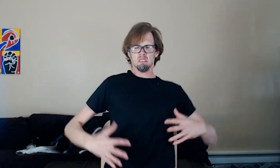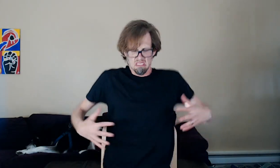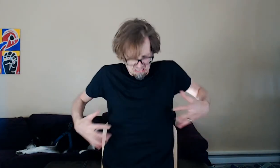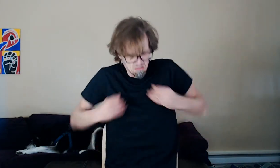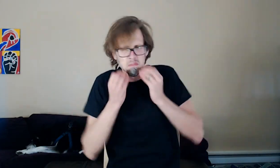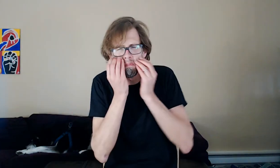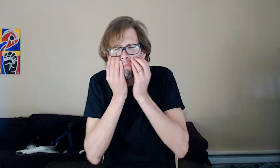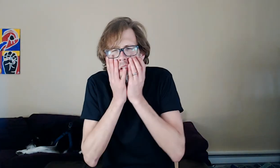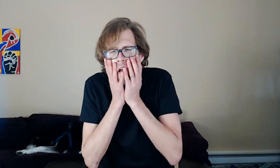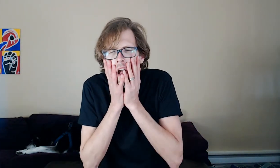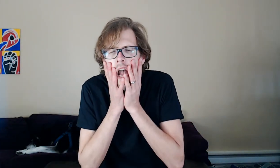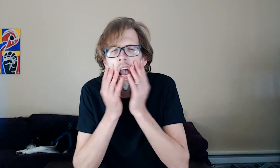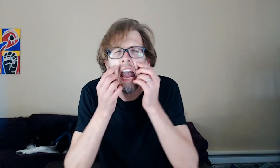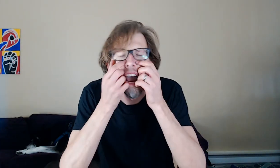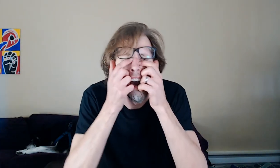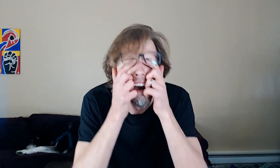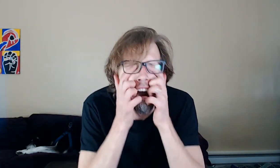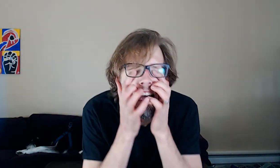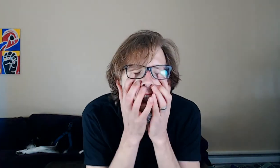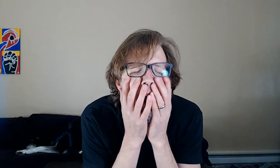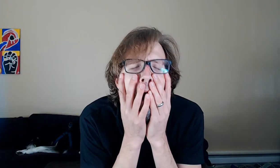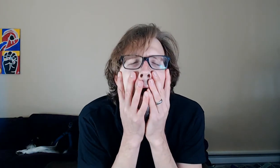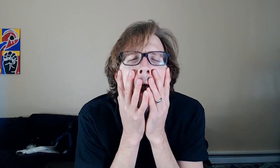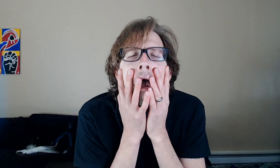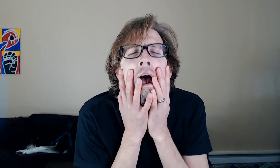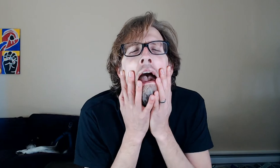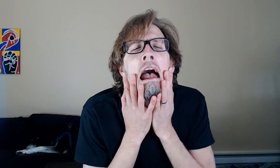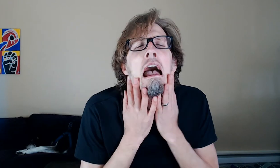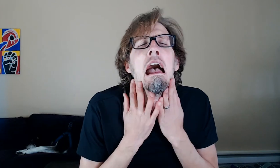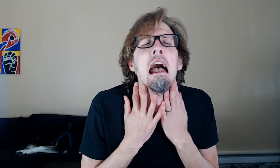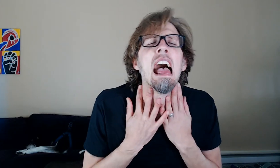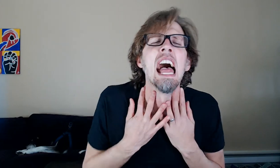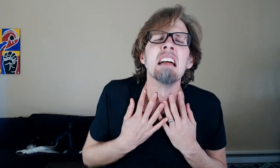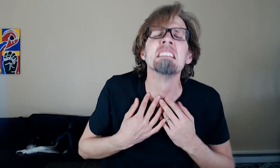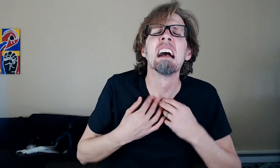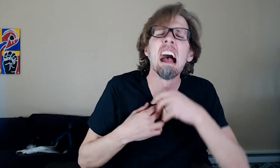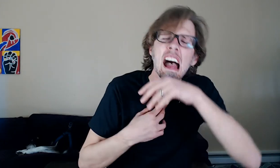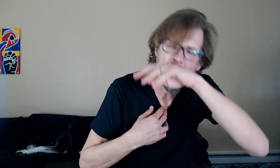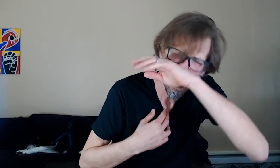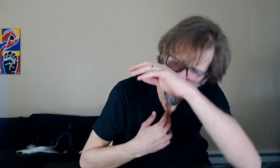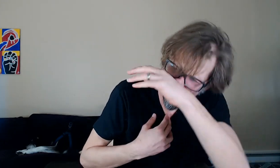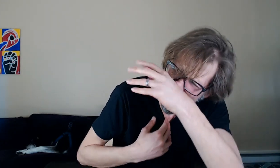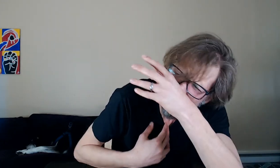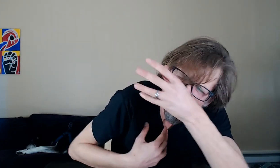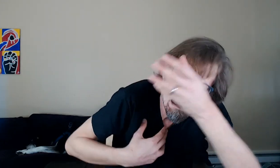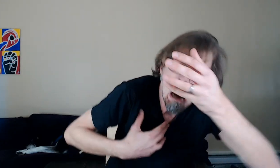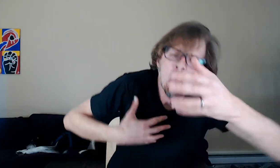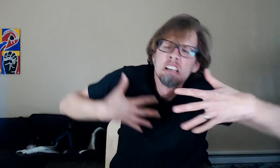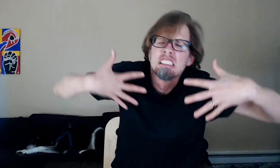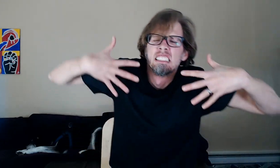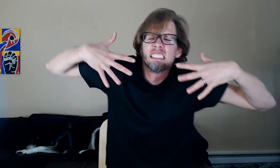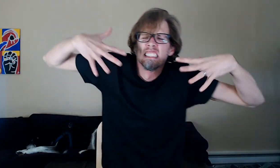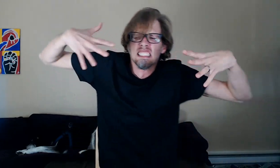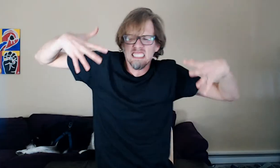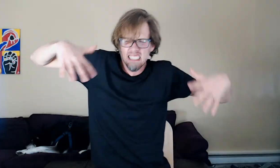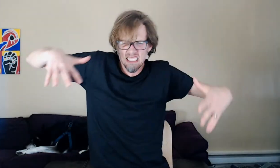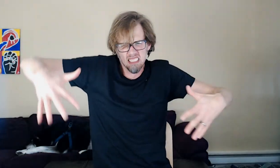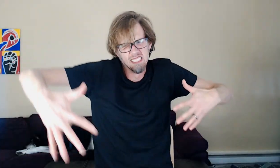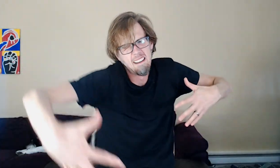So now we've got to make a little frame to go around where the attic access is. And you could use 1x6s for this, but I actually don't have any on hand. I do, however,